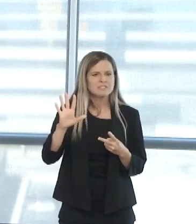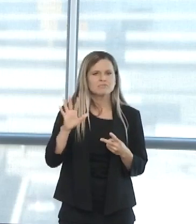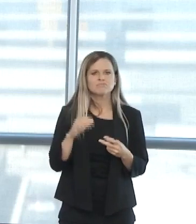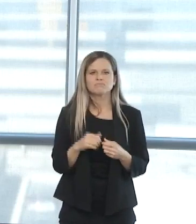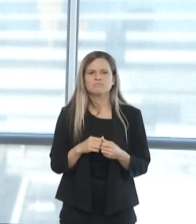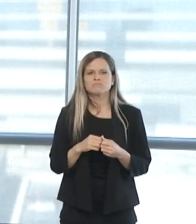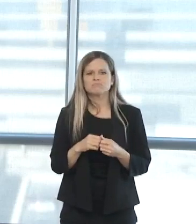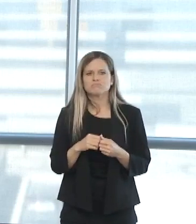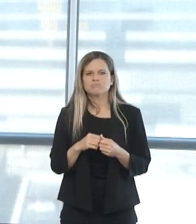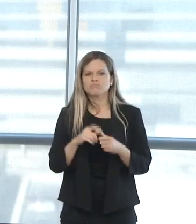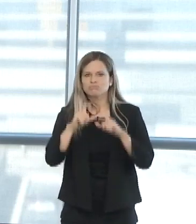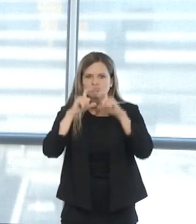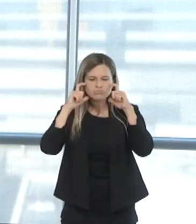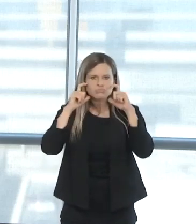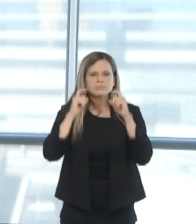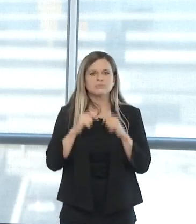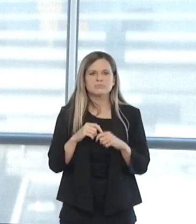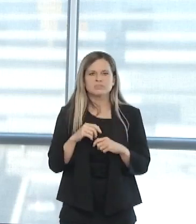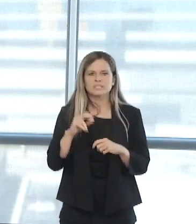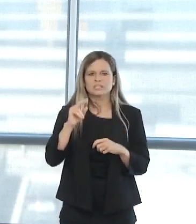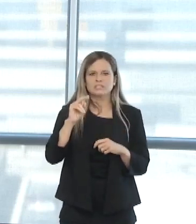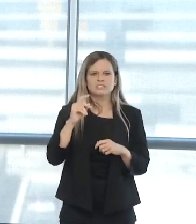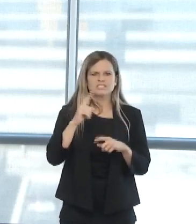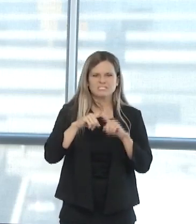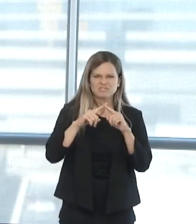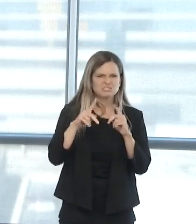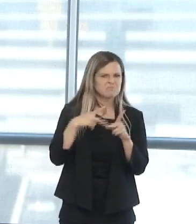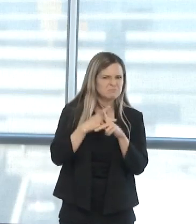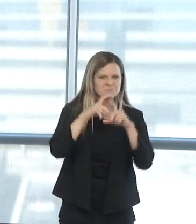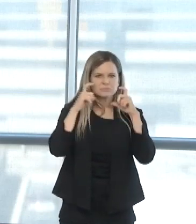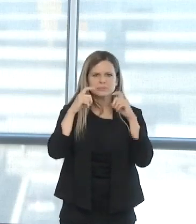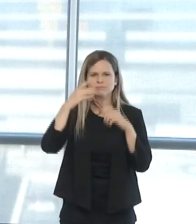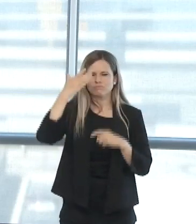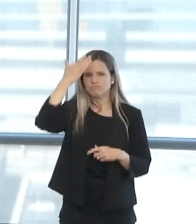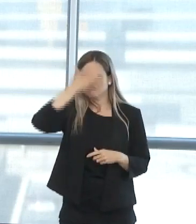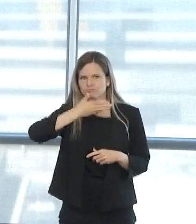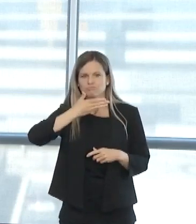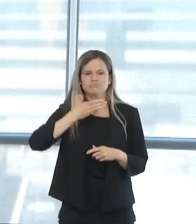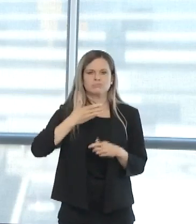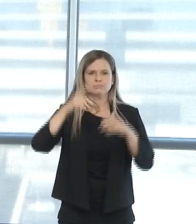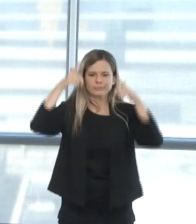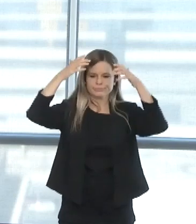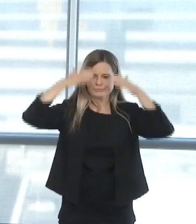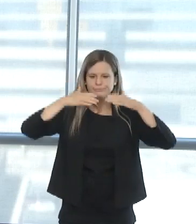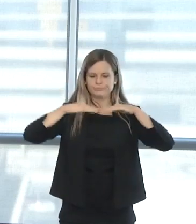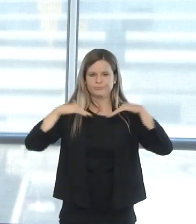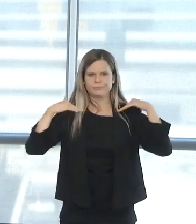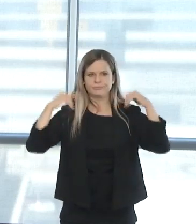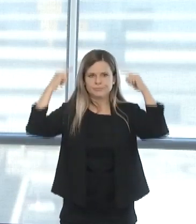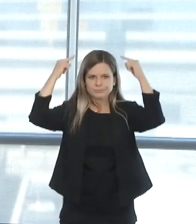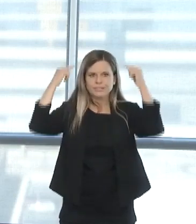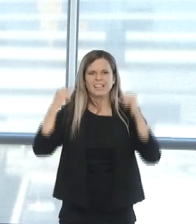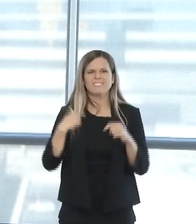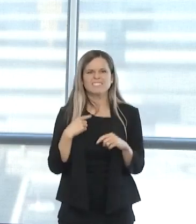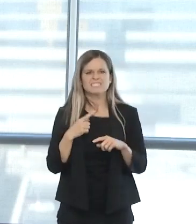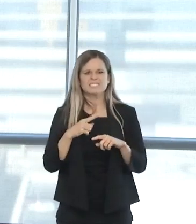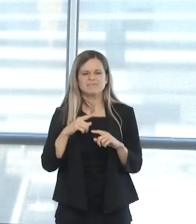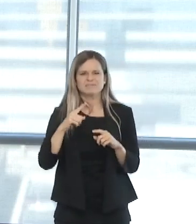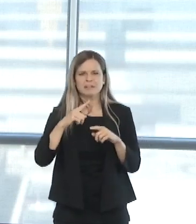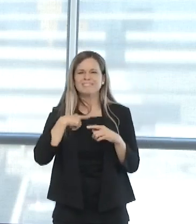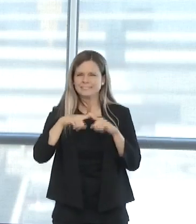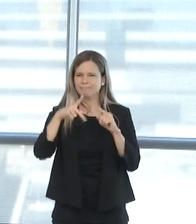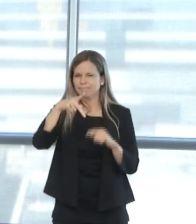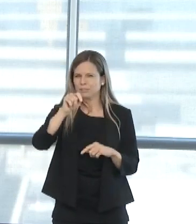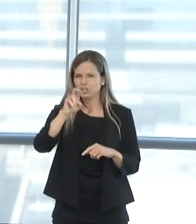face shields as well. It includes patterns for those of you who already and wish to continue creating homemade masks,